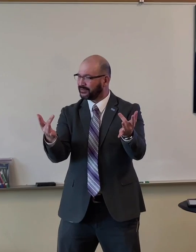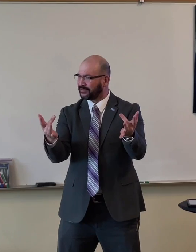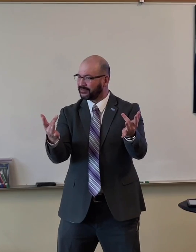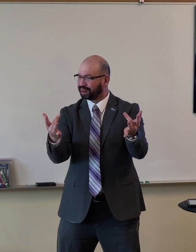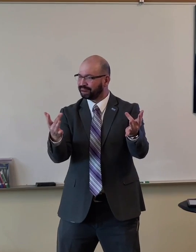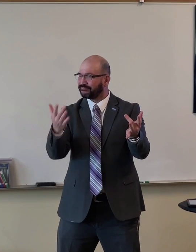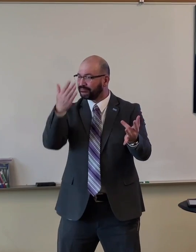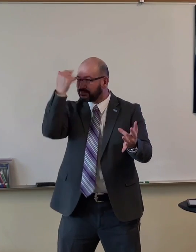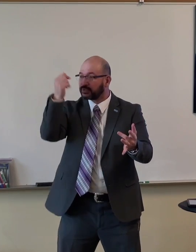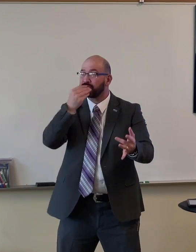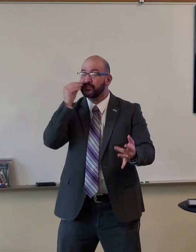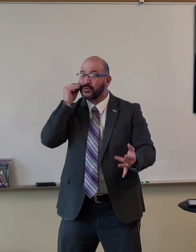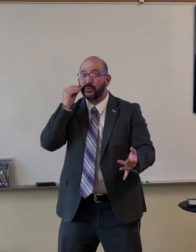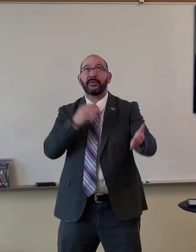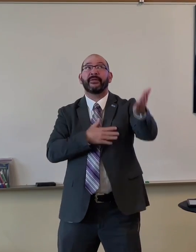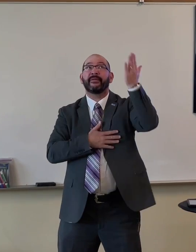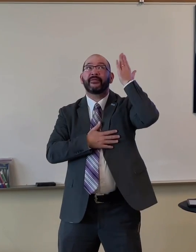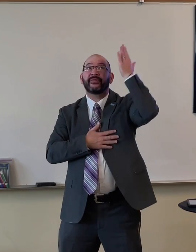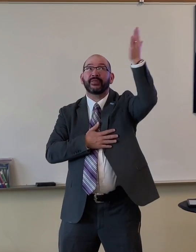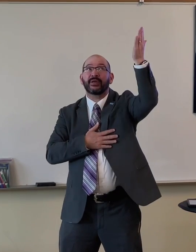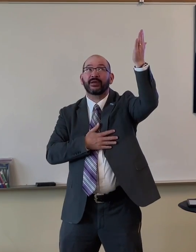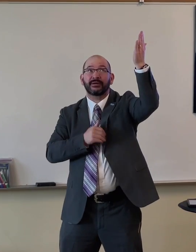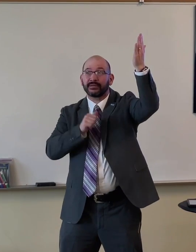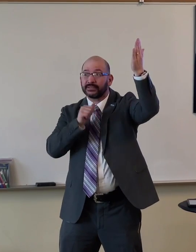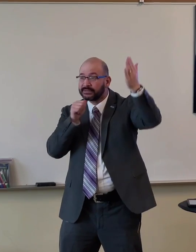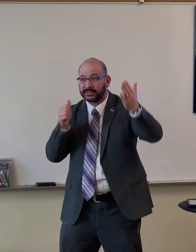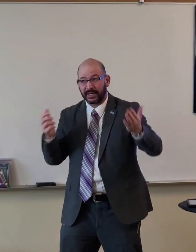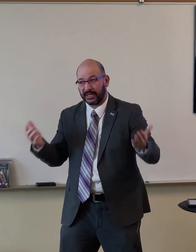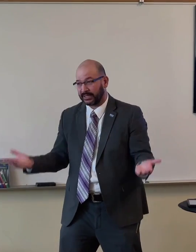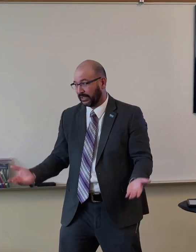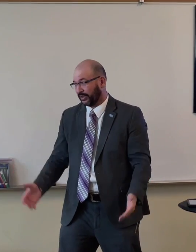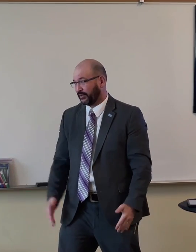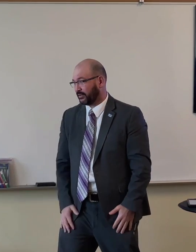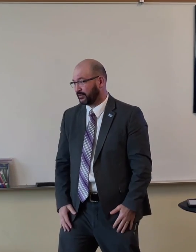Pack light. Because your home is in heaven, not here.